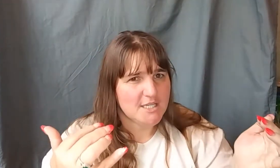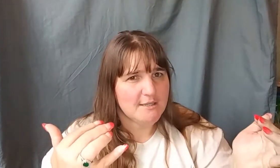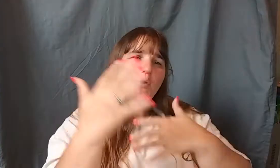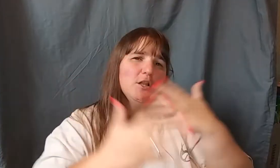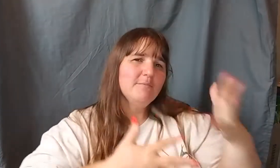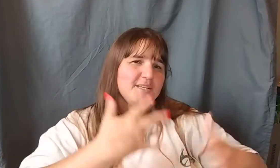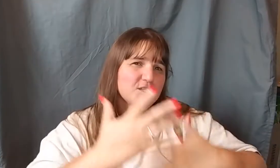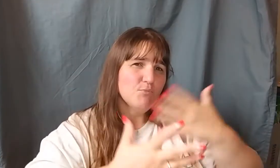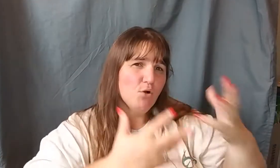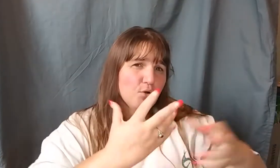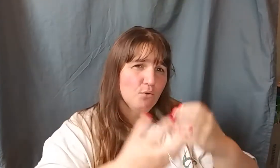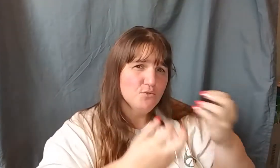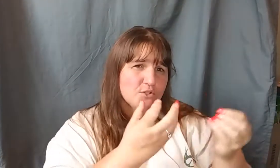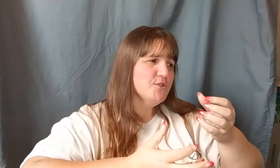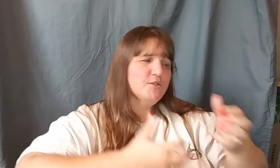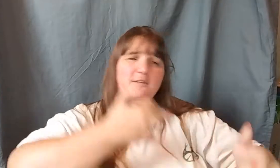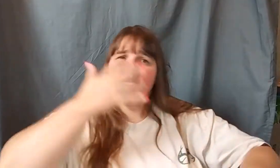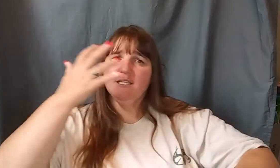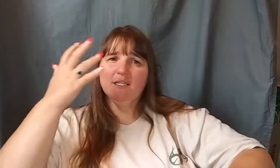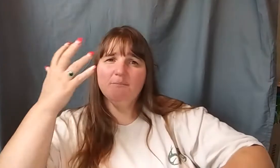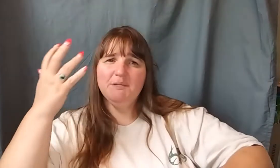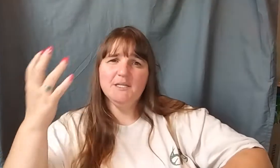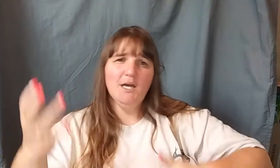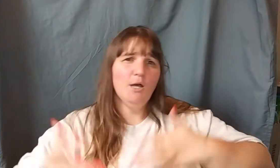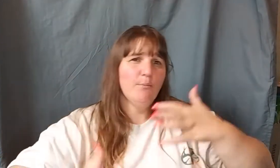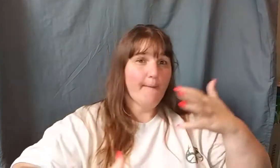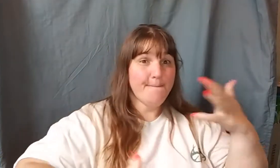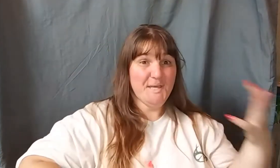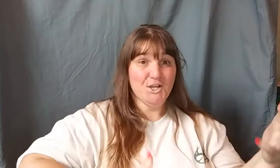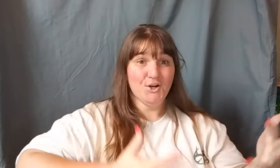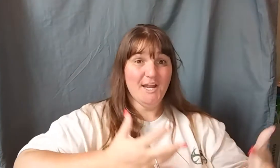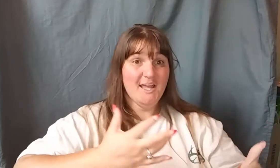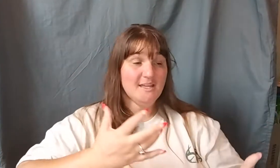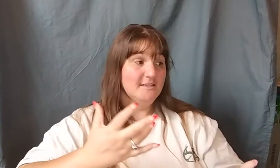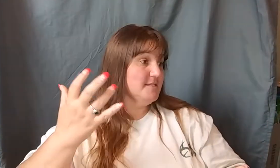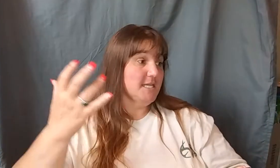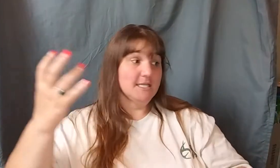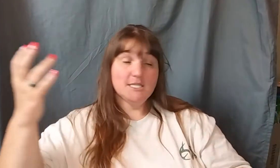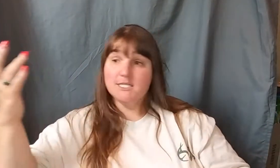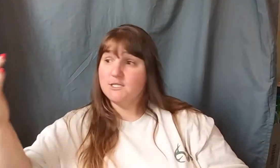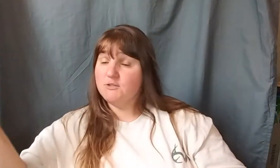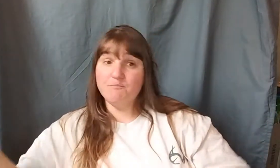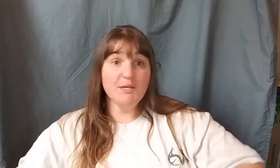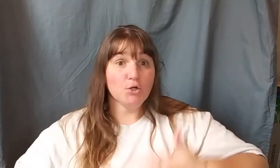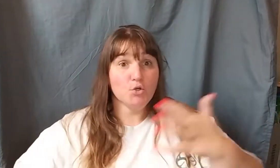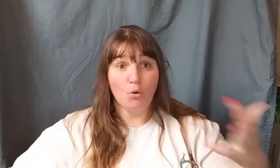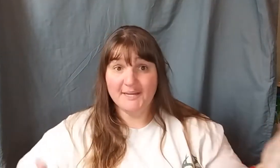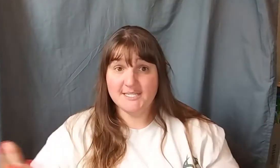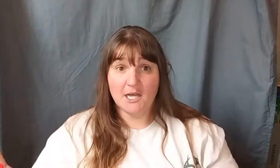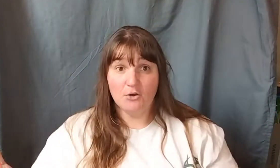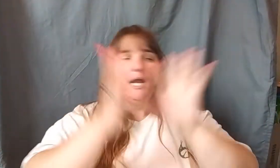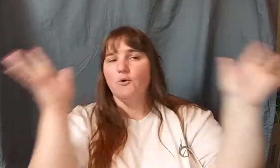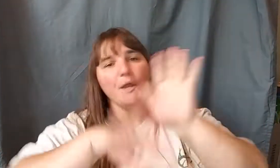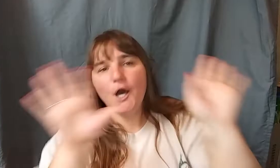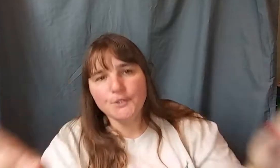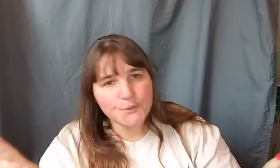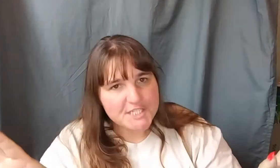all of my small goals so that I can become bigger and to get to the bigger goal myself. Now, we all know these